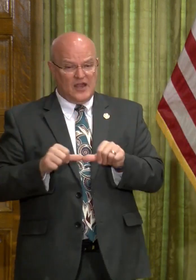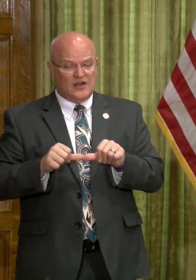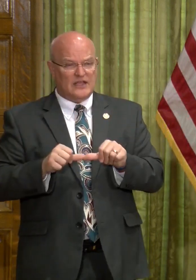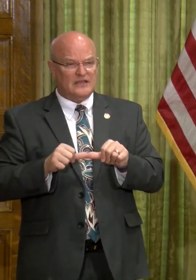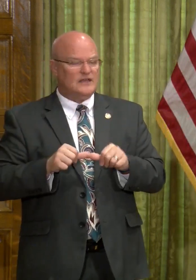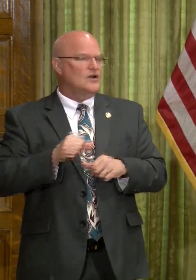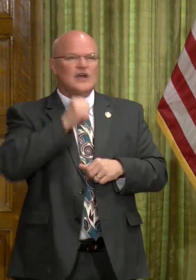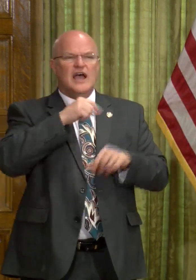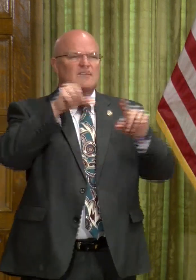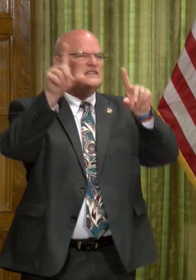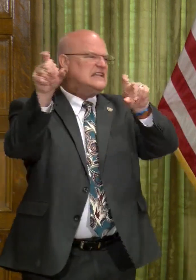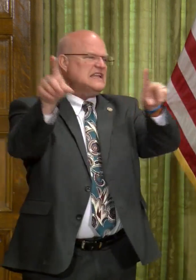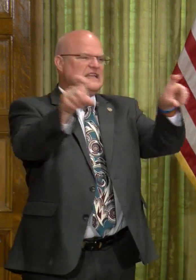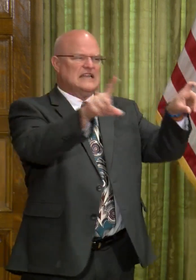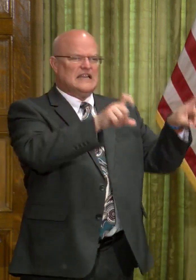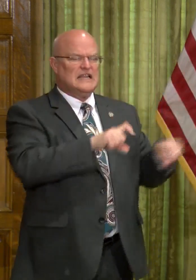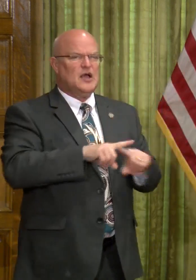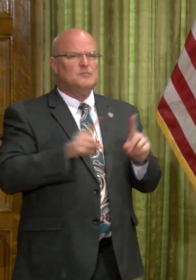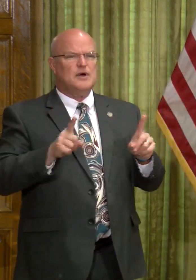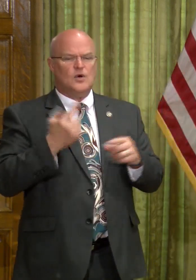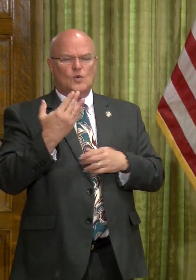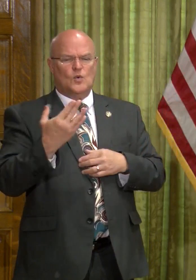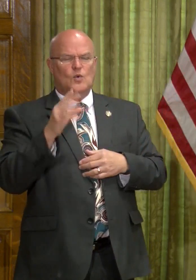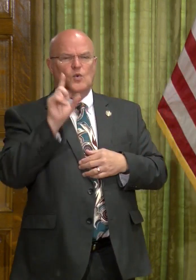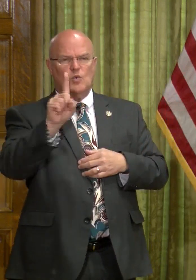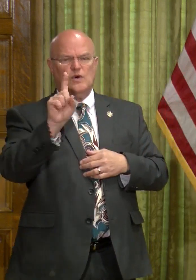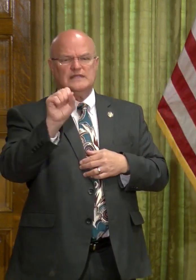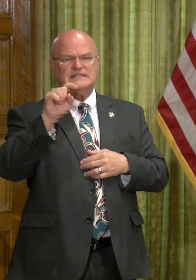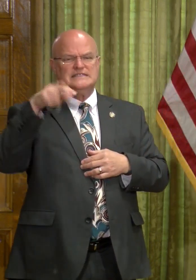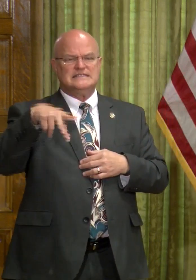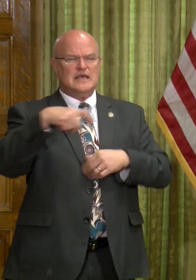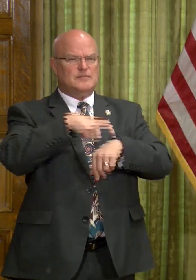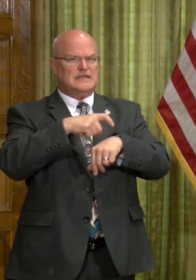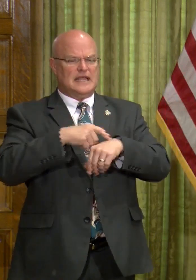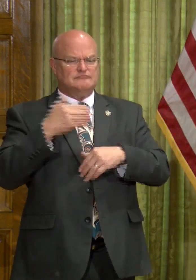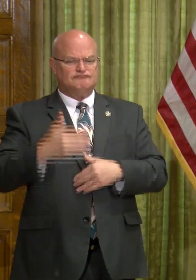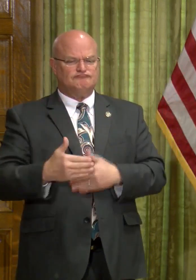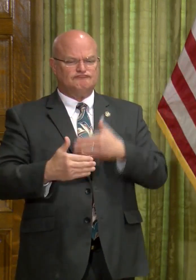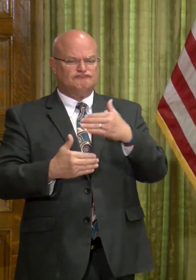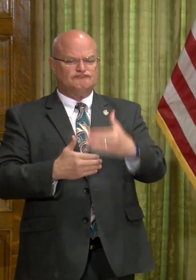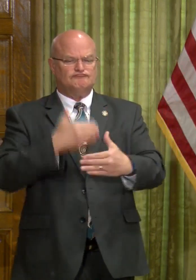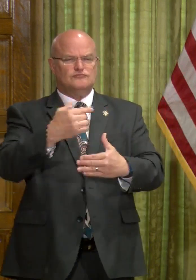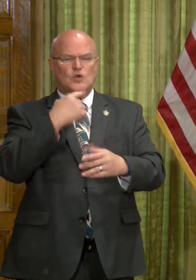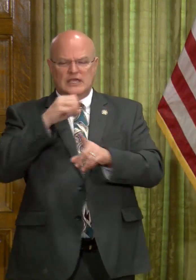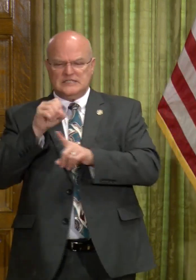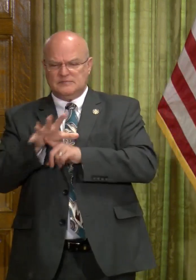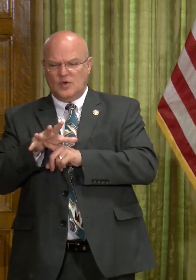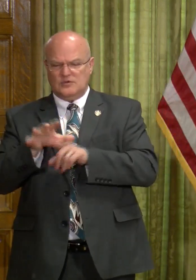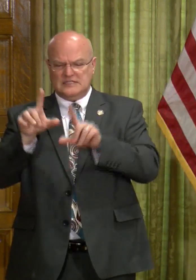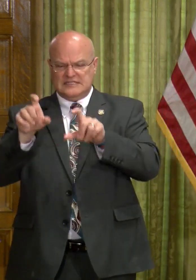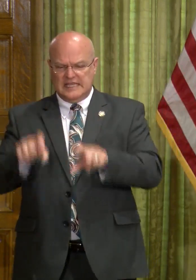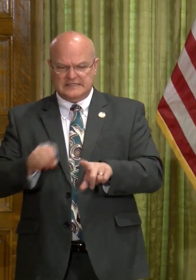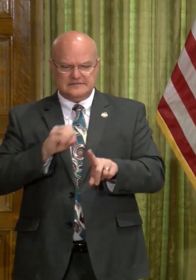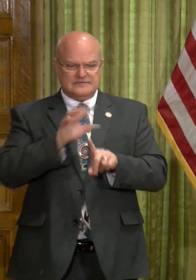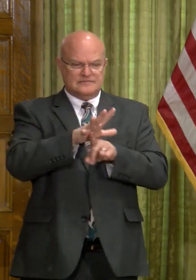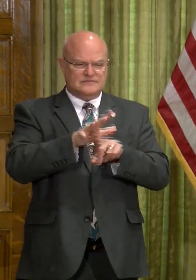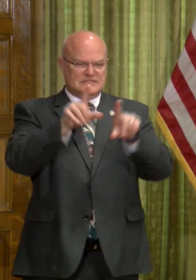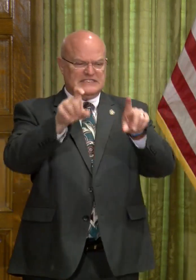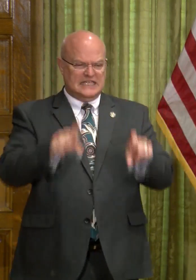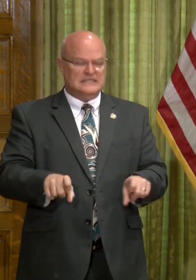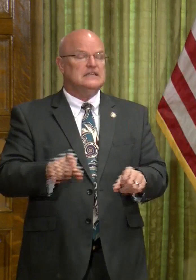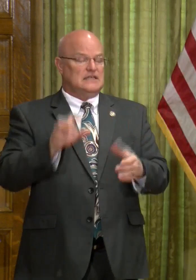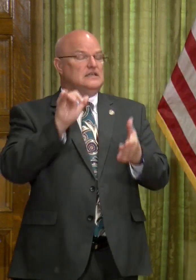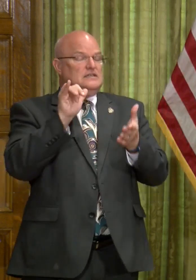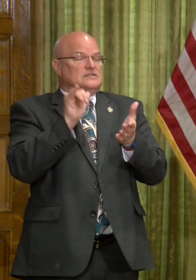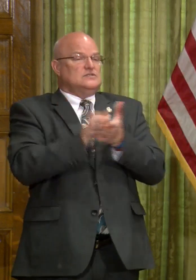don't have to test everybody in the prison, but you take it one step at a time to see who might be exposed to it and do that testing. And